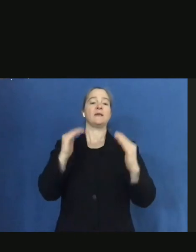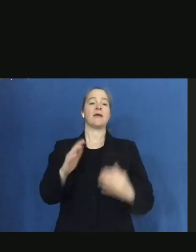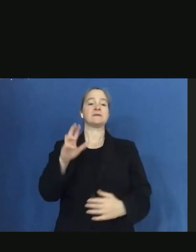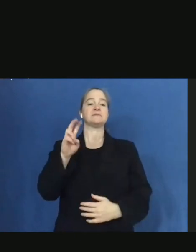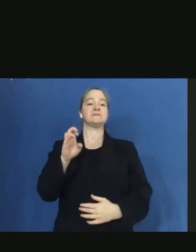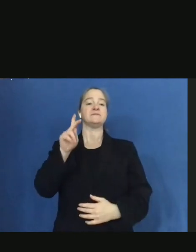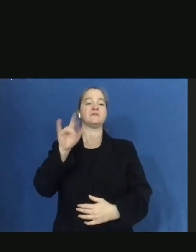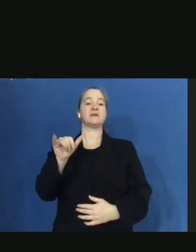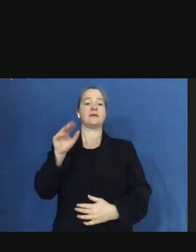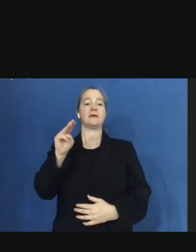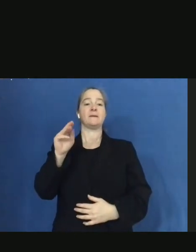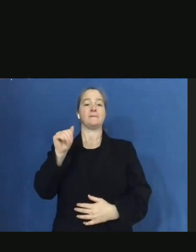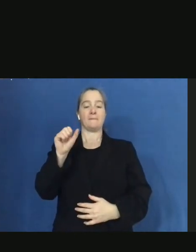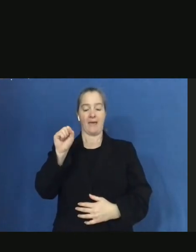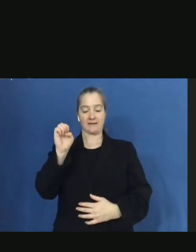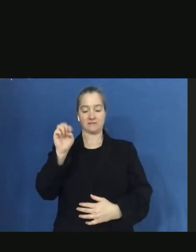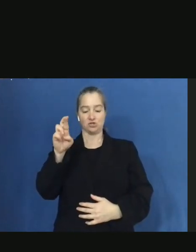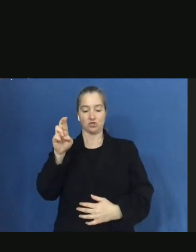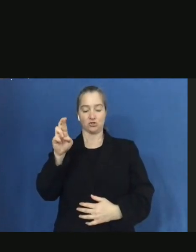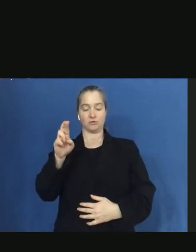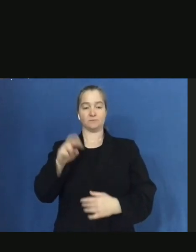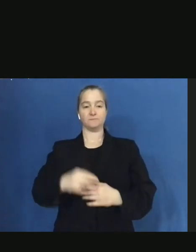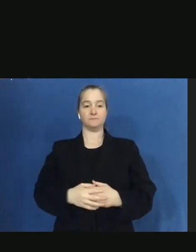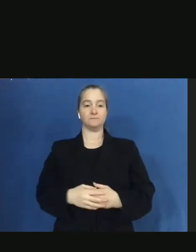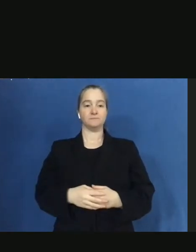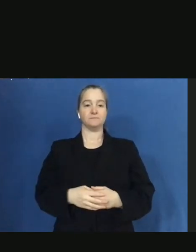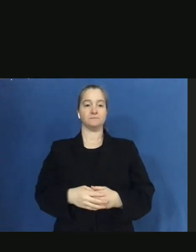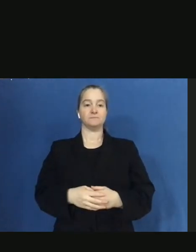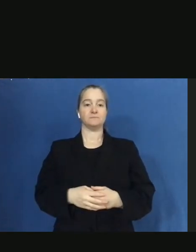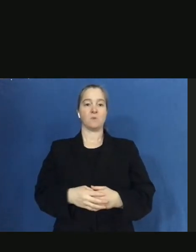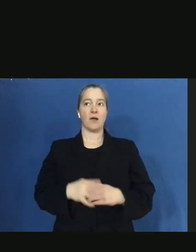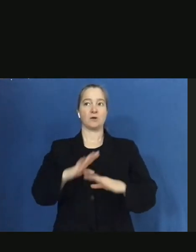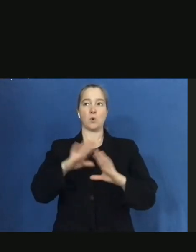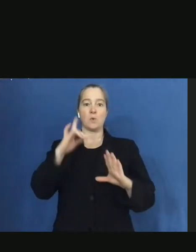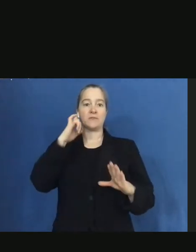who I don't believe is here.